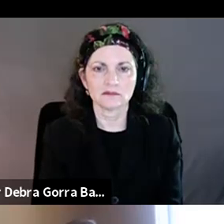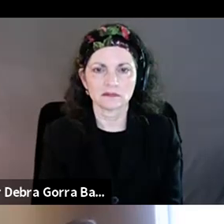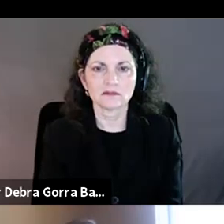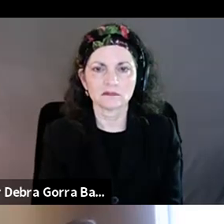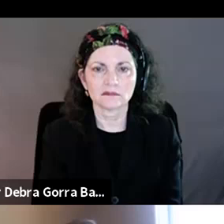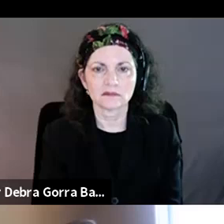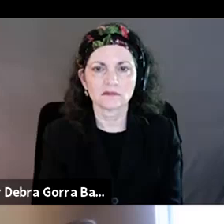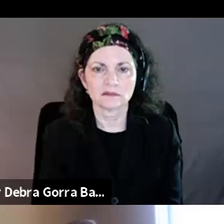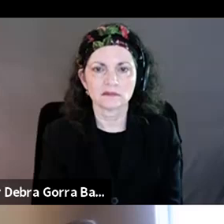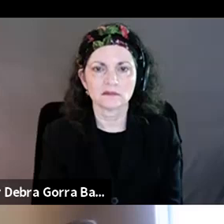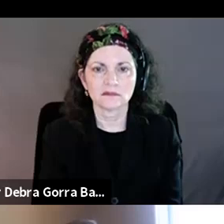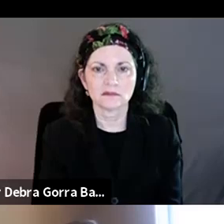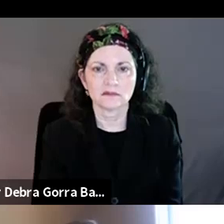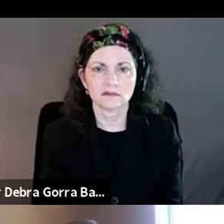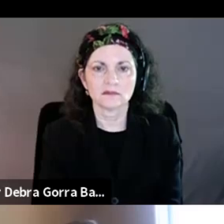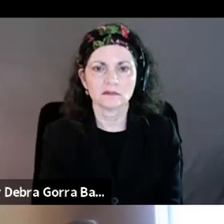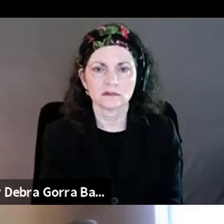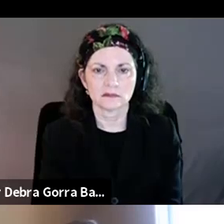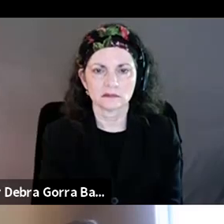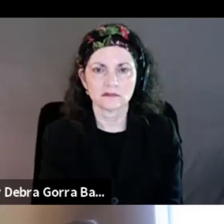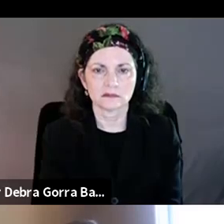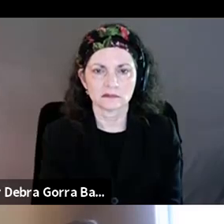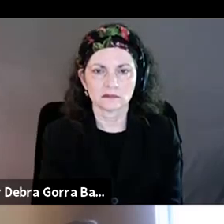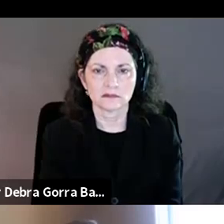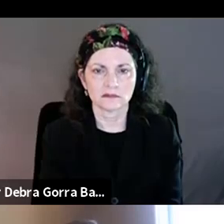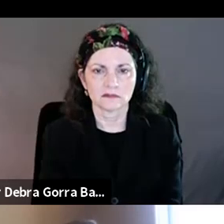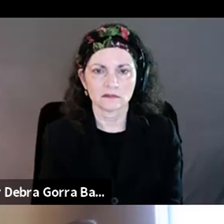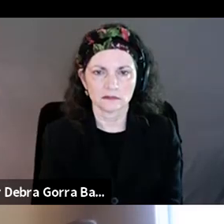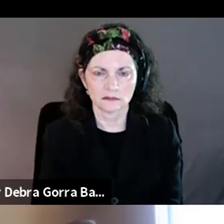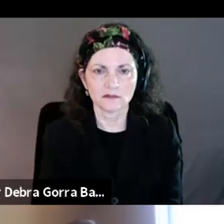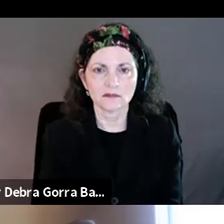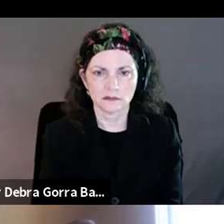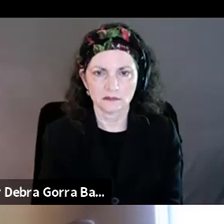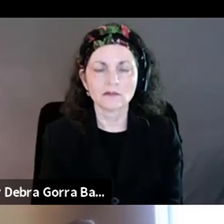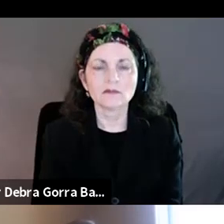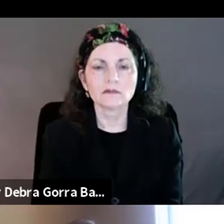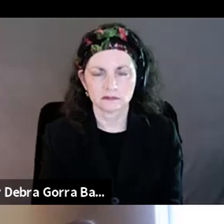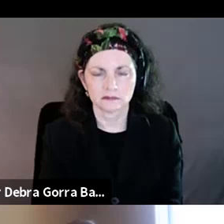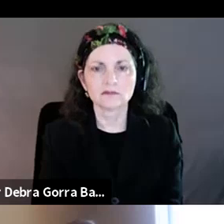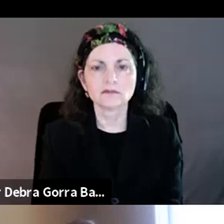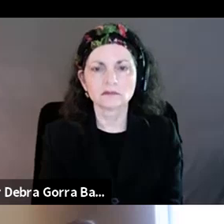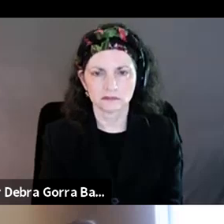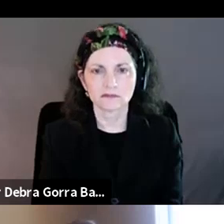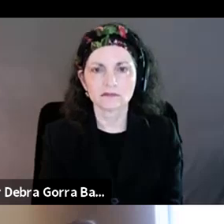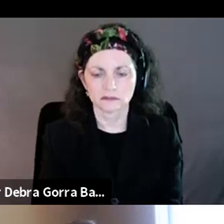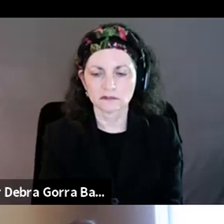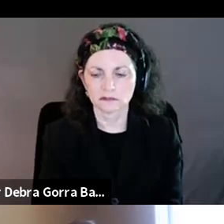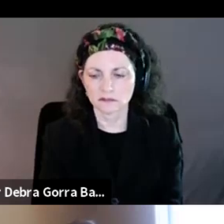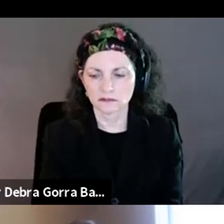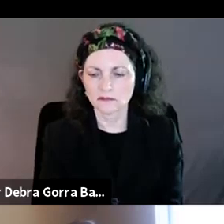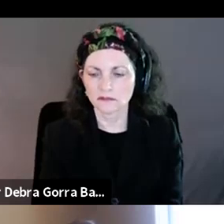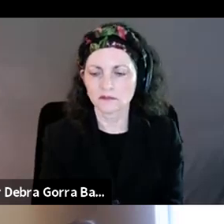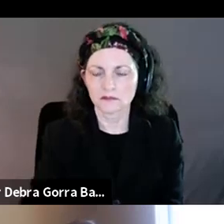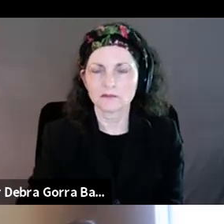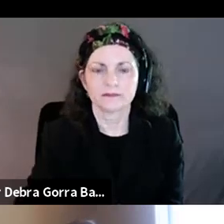provides the space for disability plus BIPOC, Black Indigenous People of